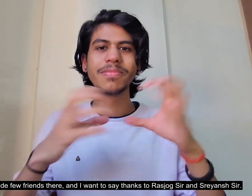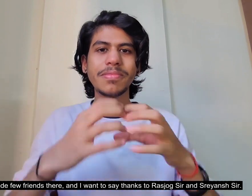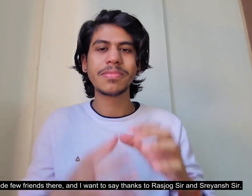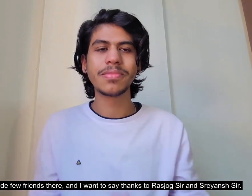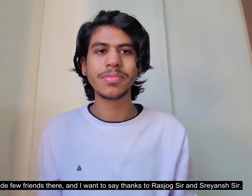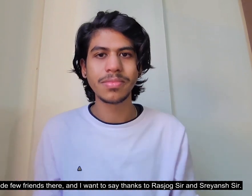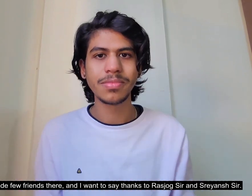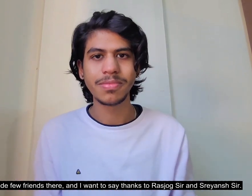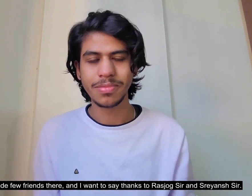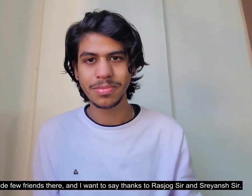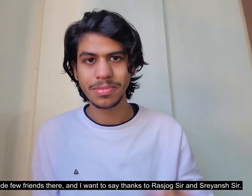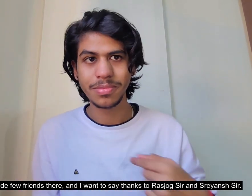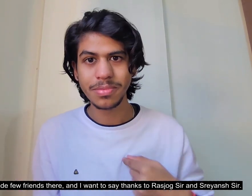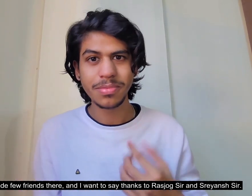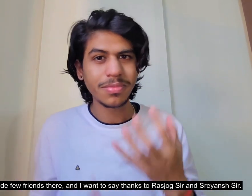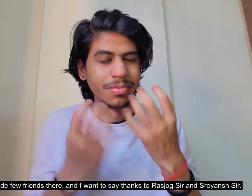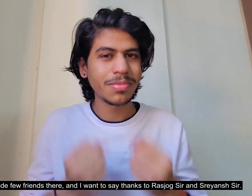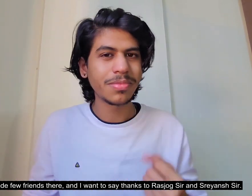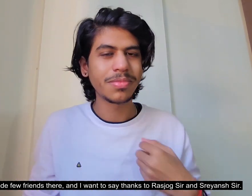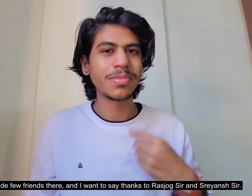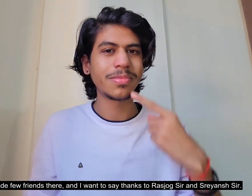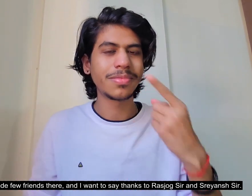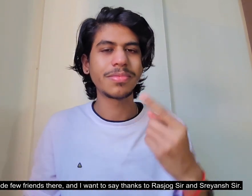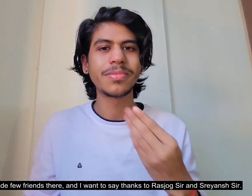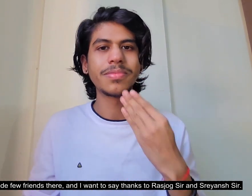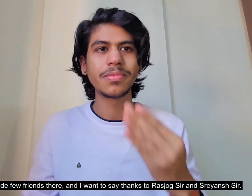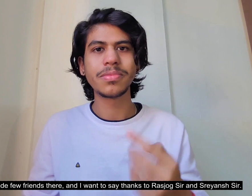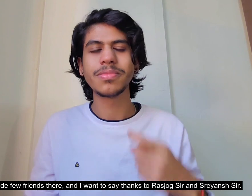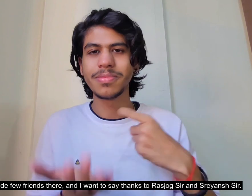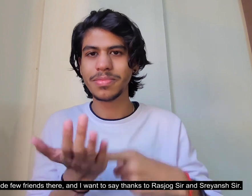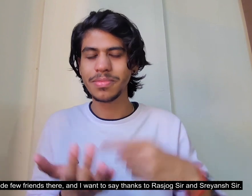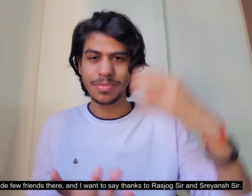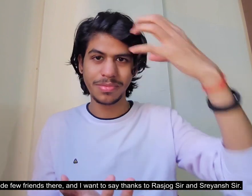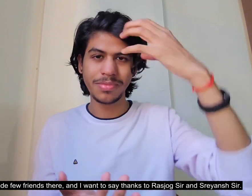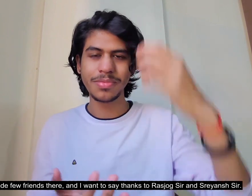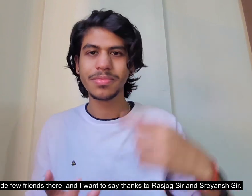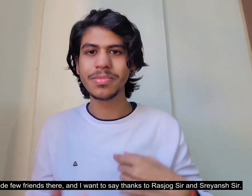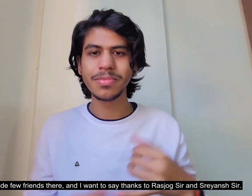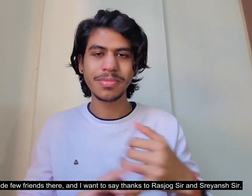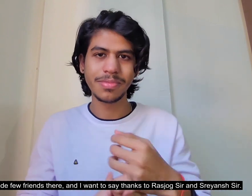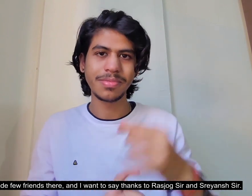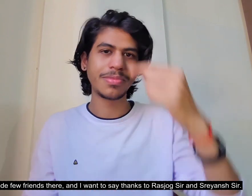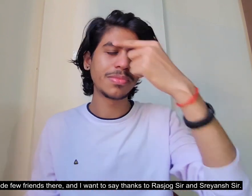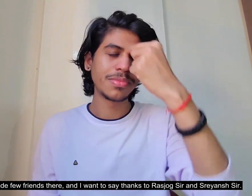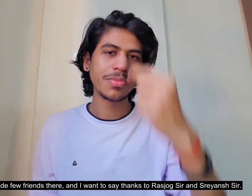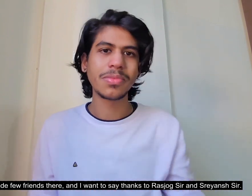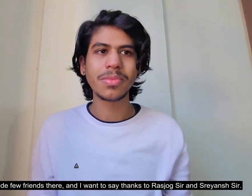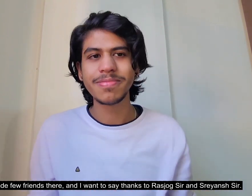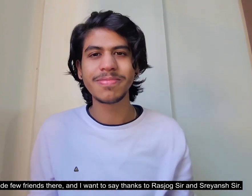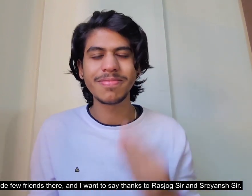And I want to say thanks to Rasukhsar and Shriyansar.